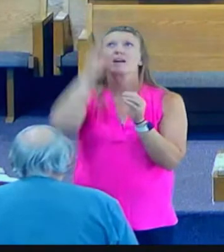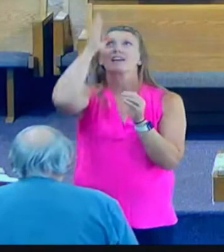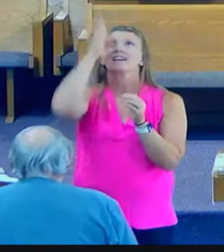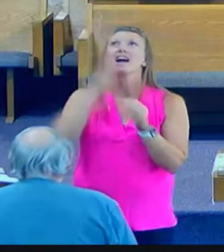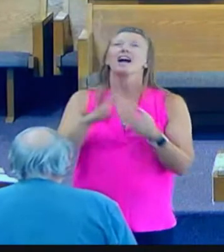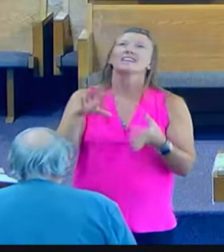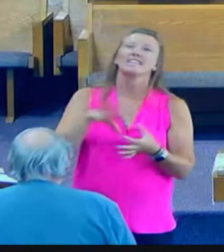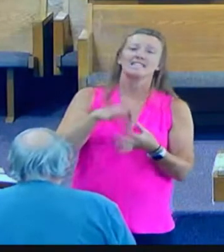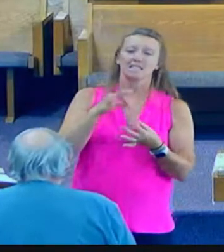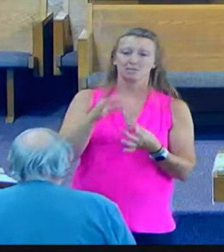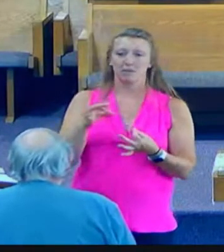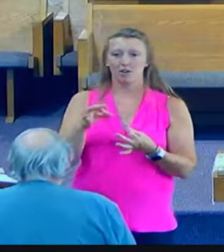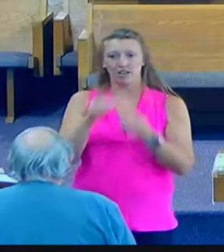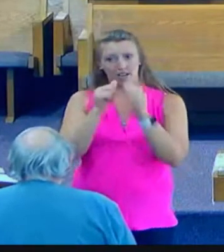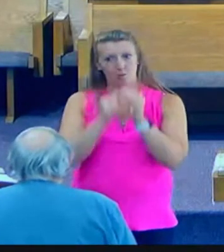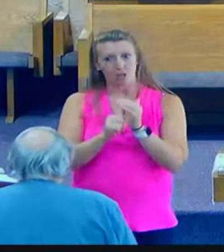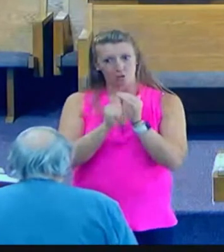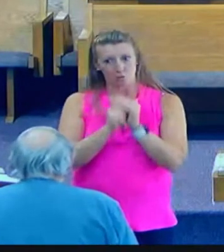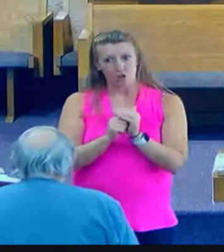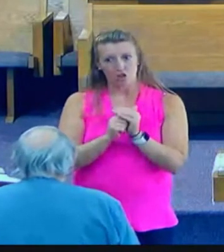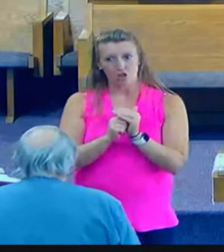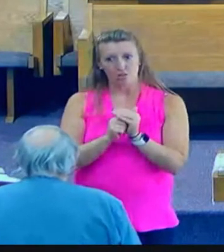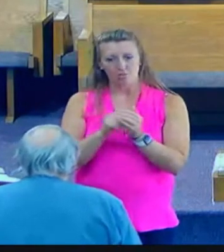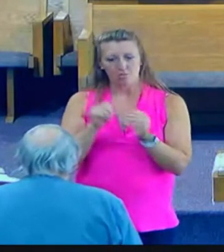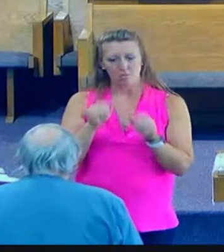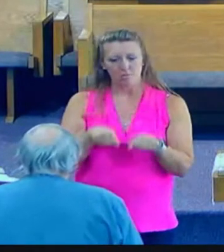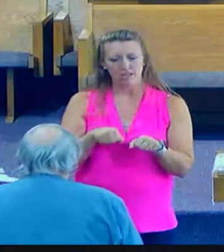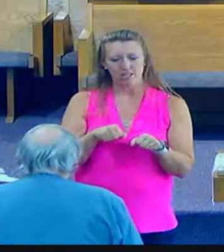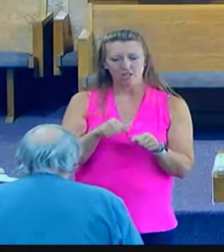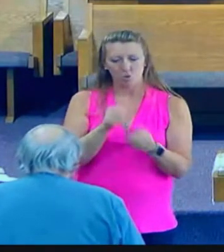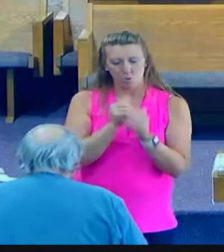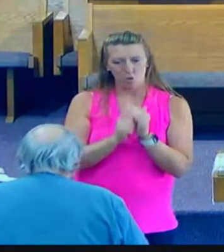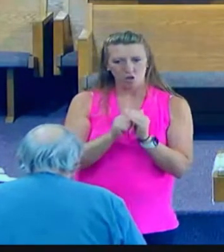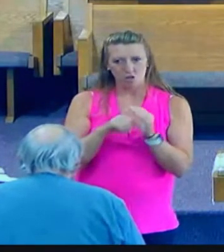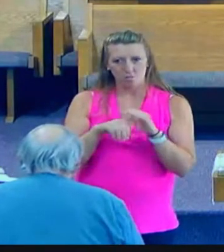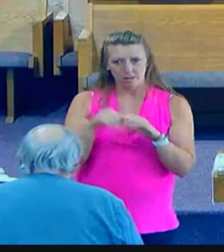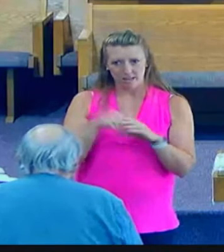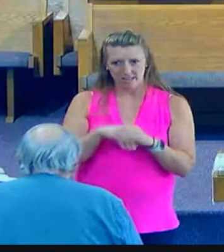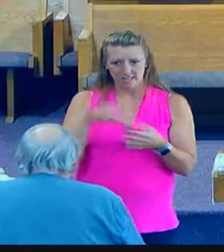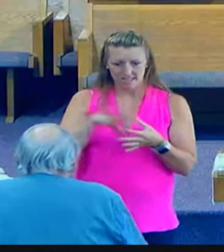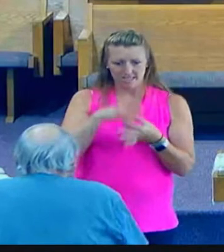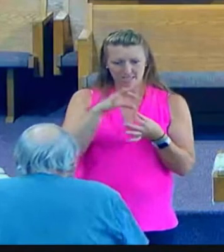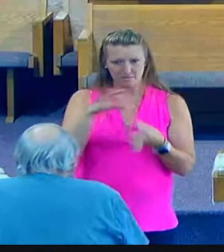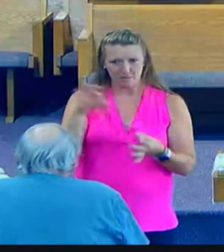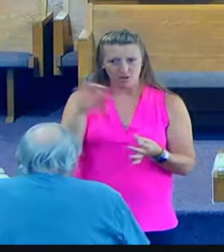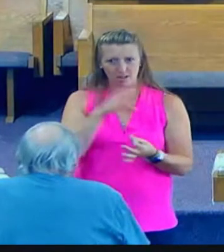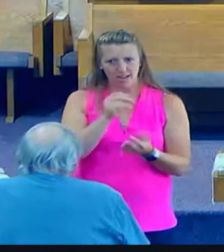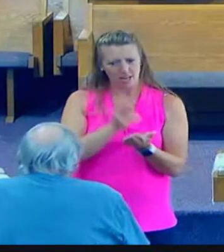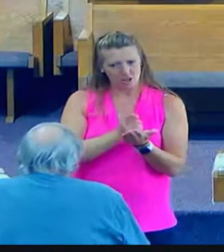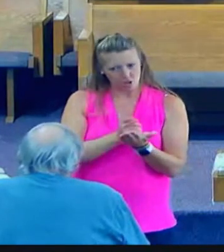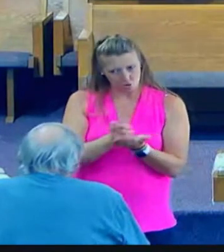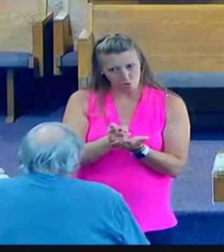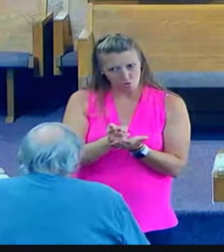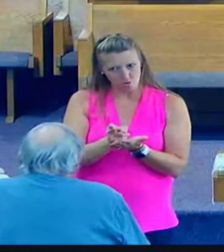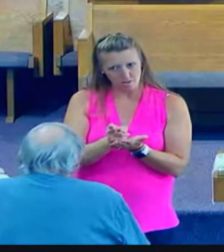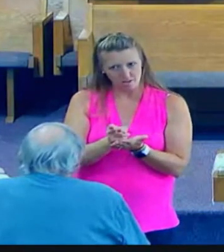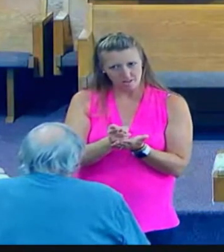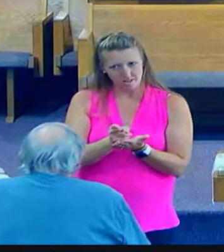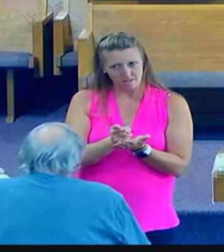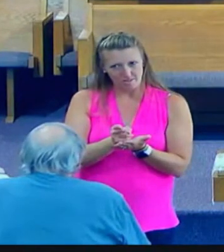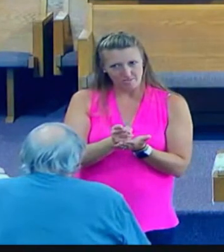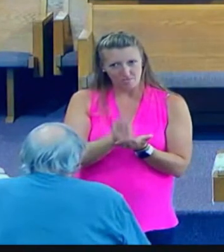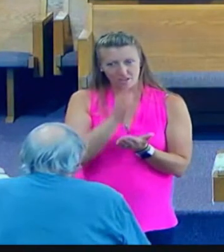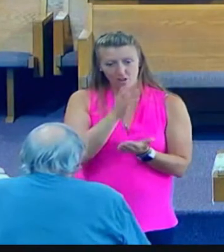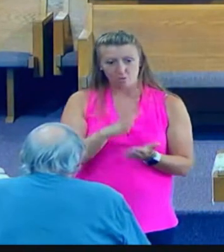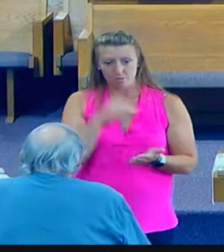and those who worship him must worship in spirit and in truth. And the woman said to him, well, I know the Messiah